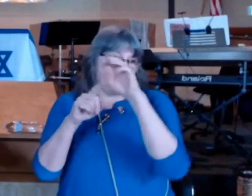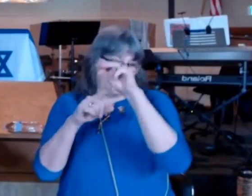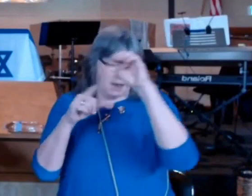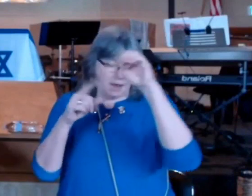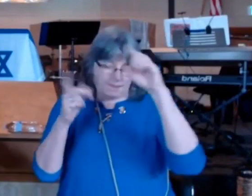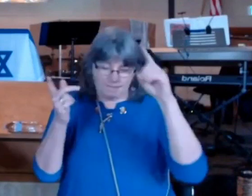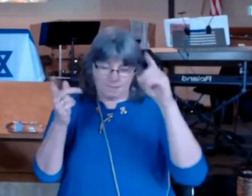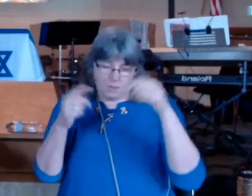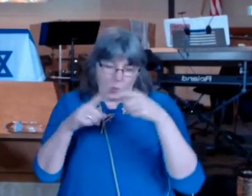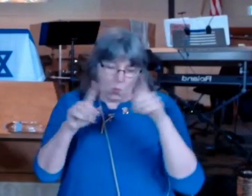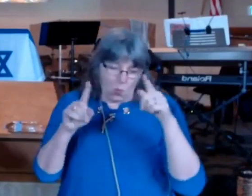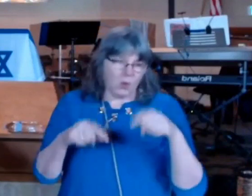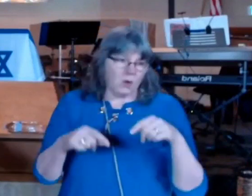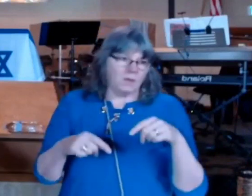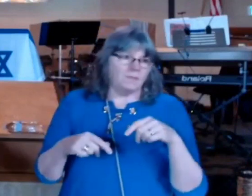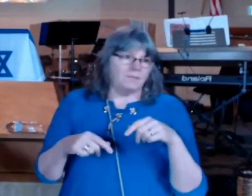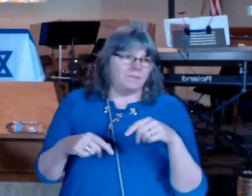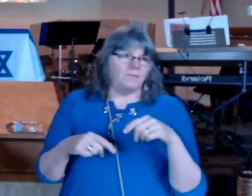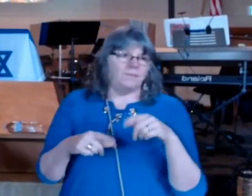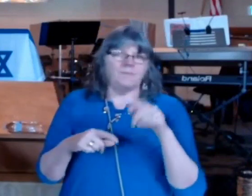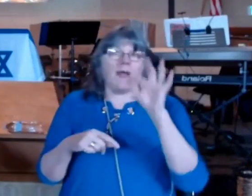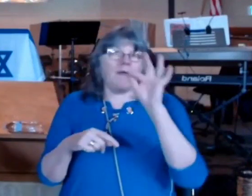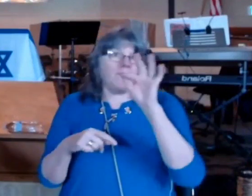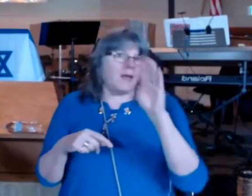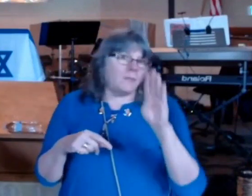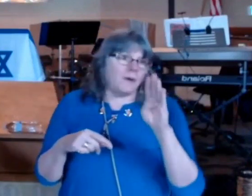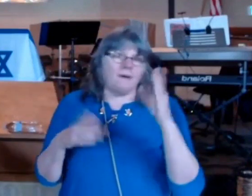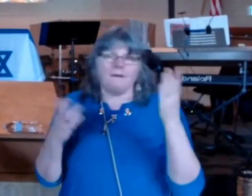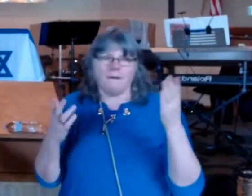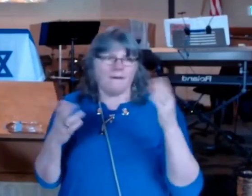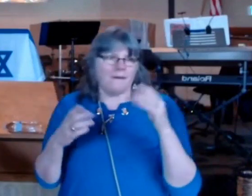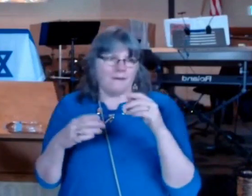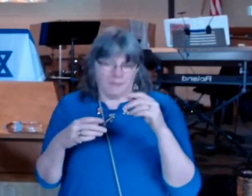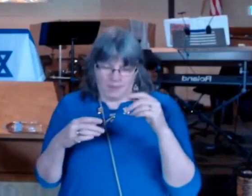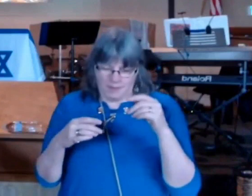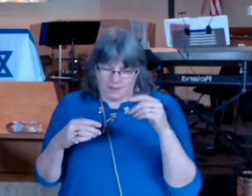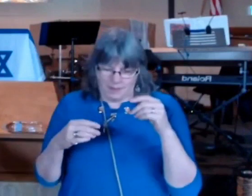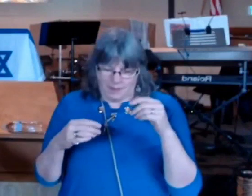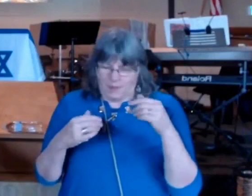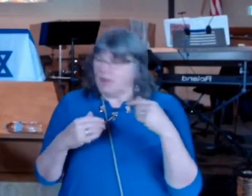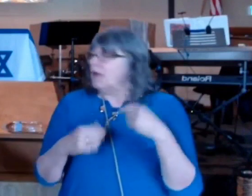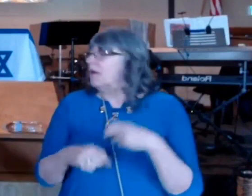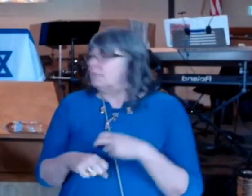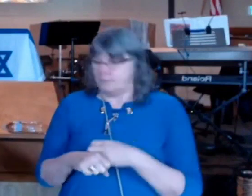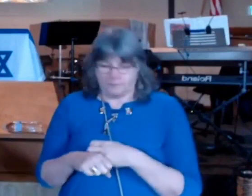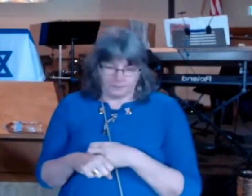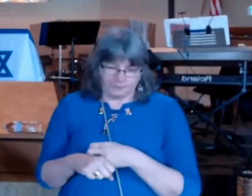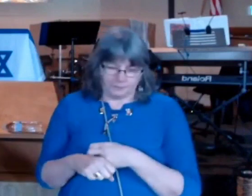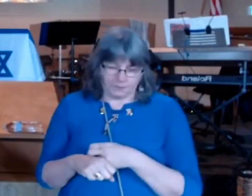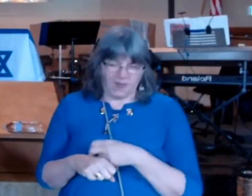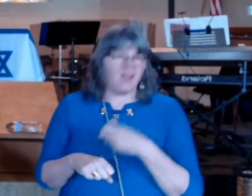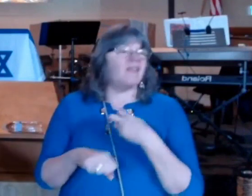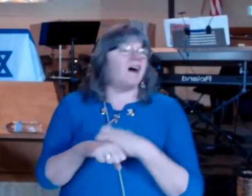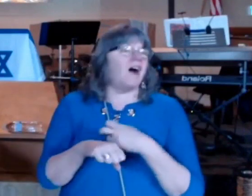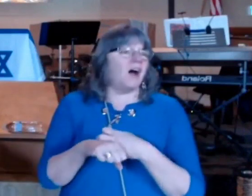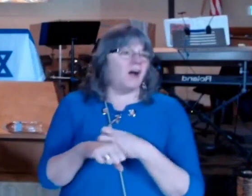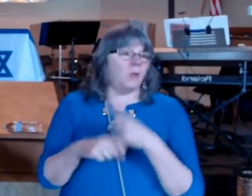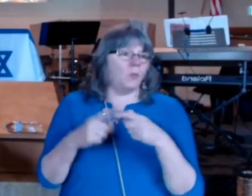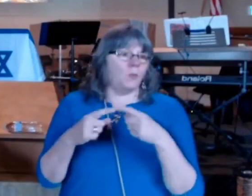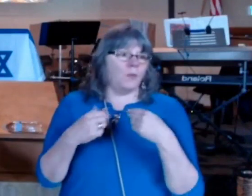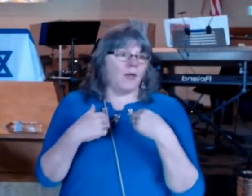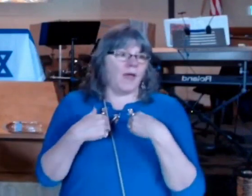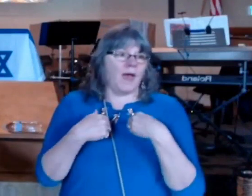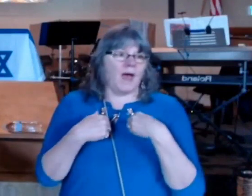we we do a lot of that it's really hard when we have an opinion about something or somebody to not